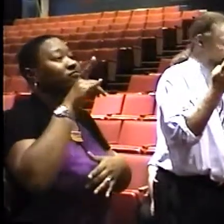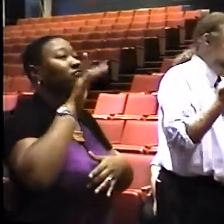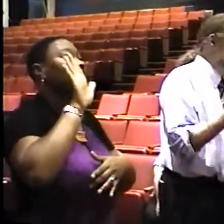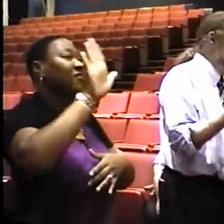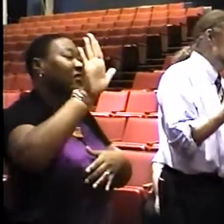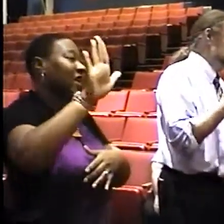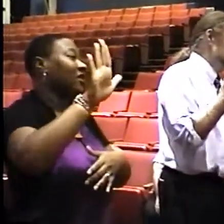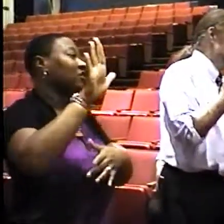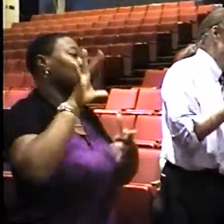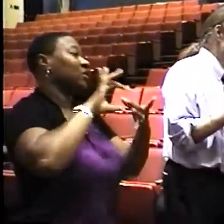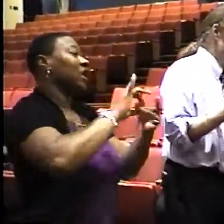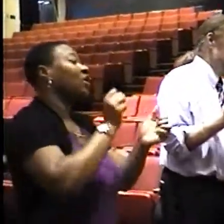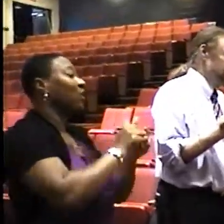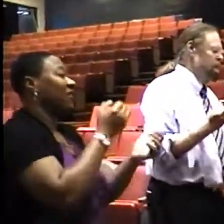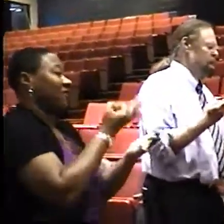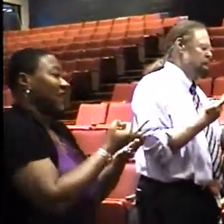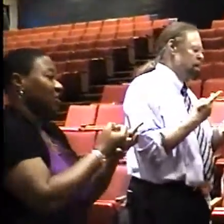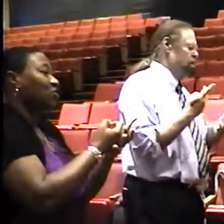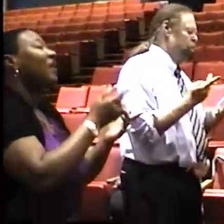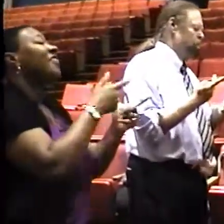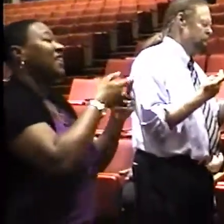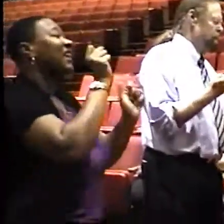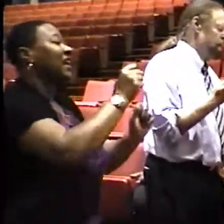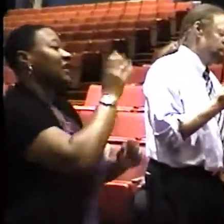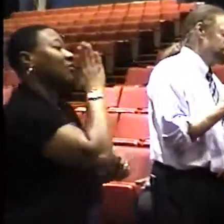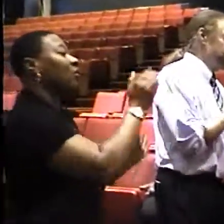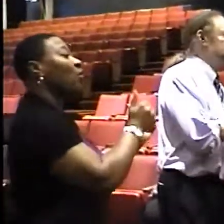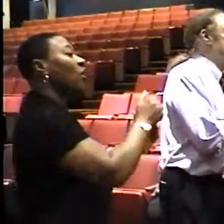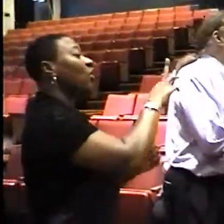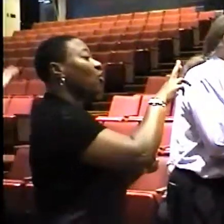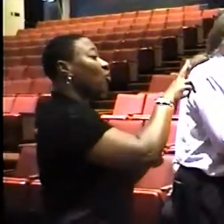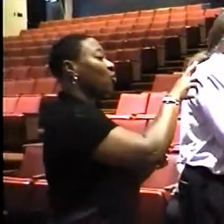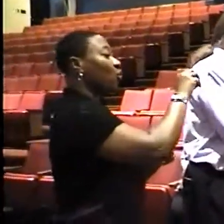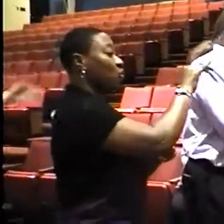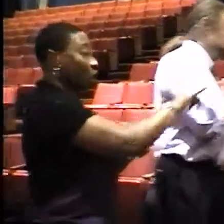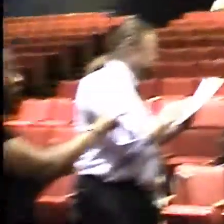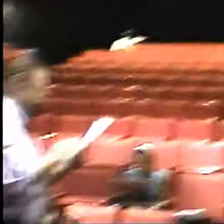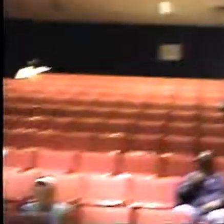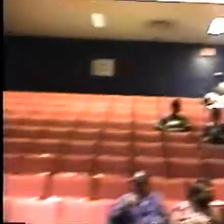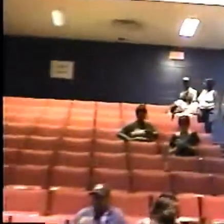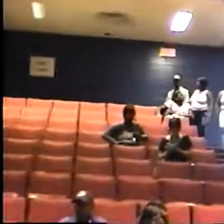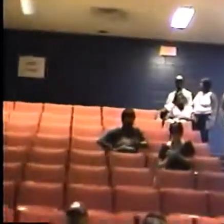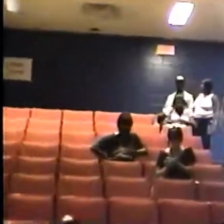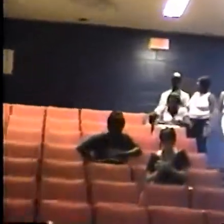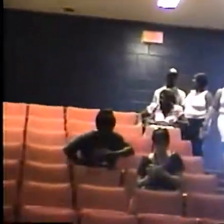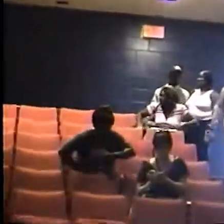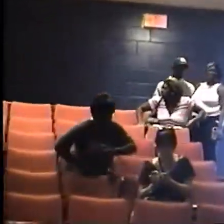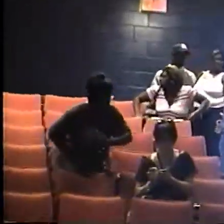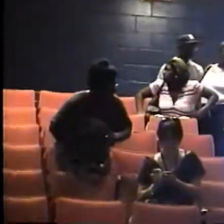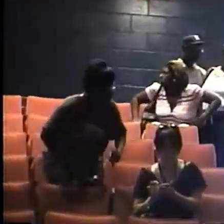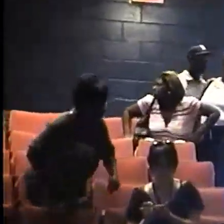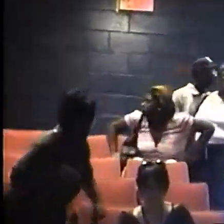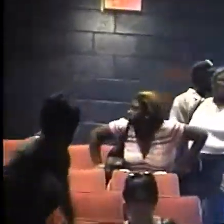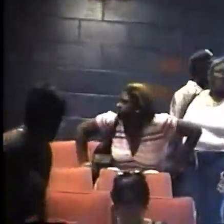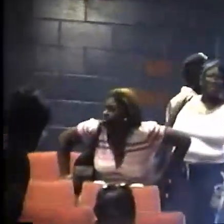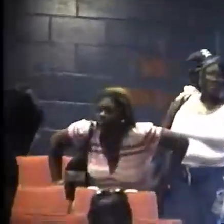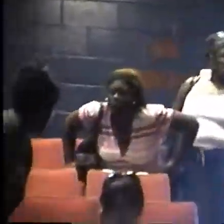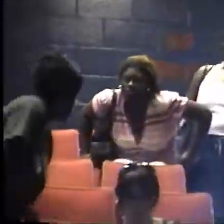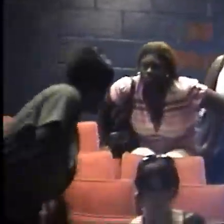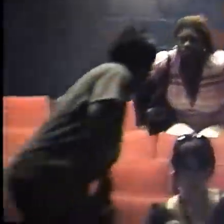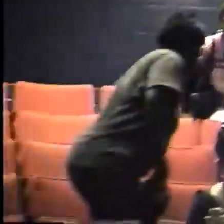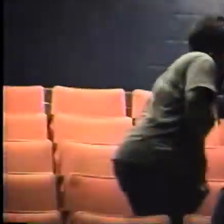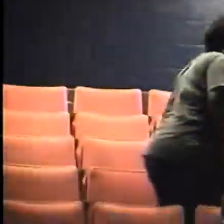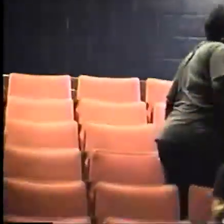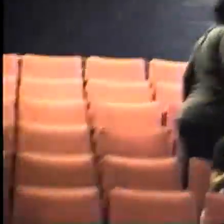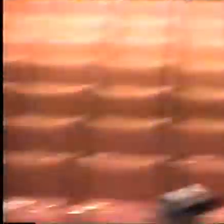clearly financial and only financial. Uh, the Board and I are the exclusive conduit between the Office of Emergency Financial